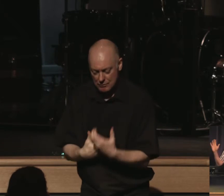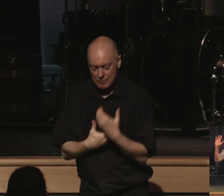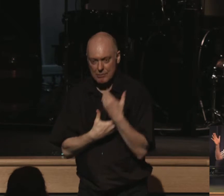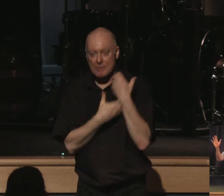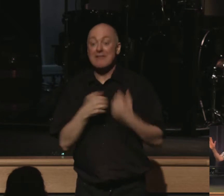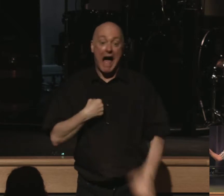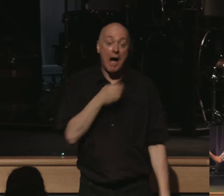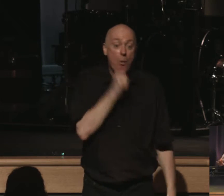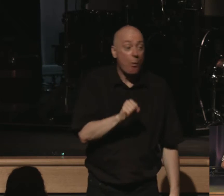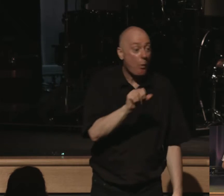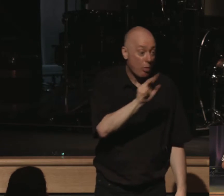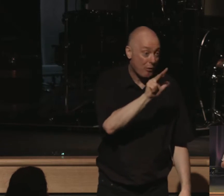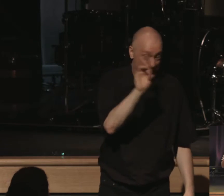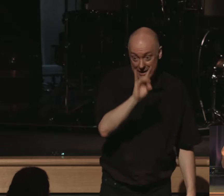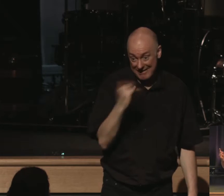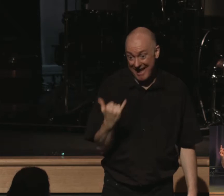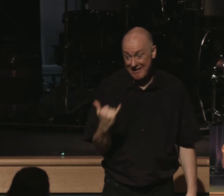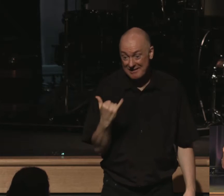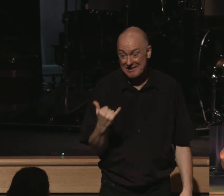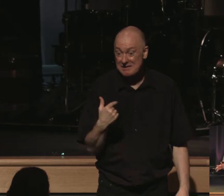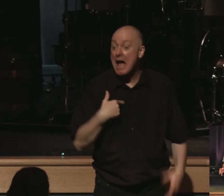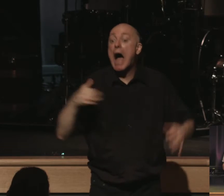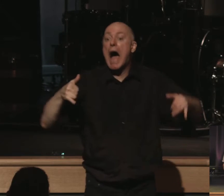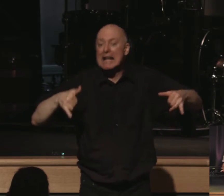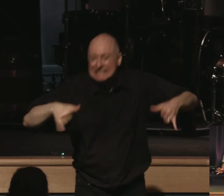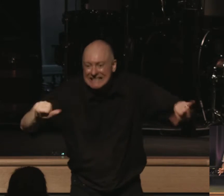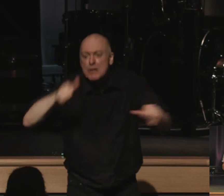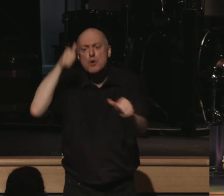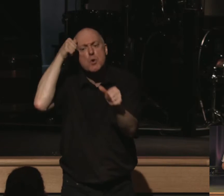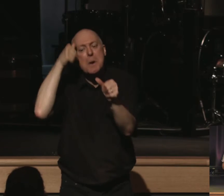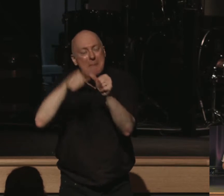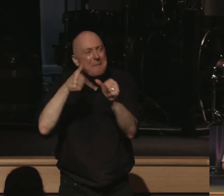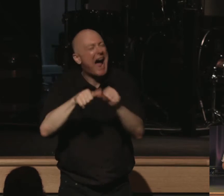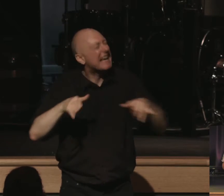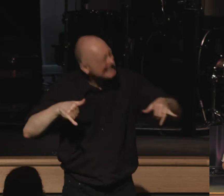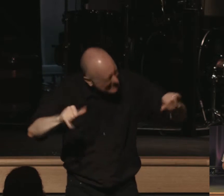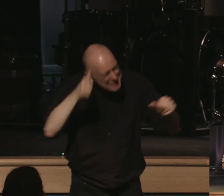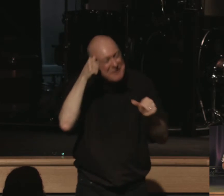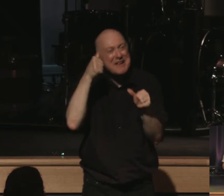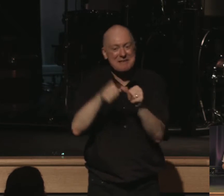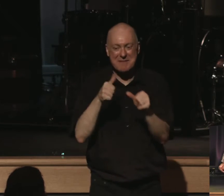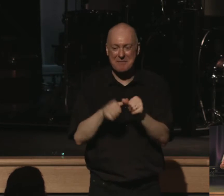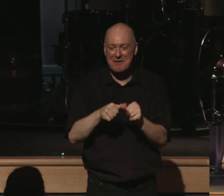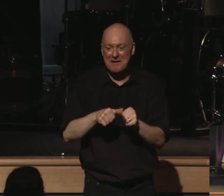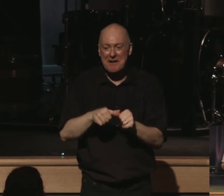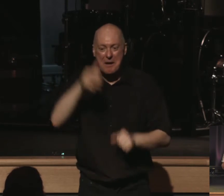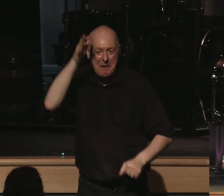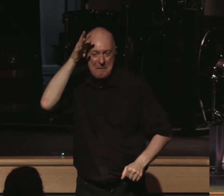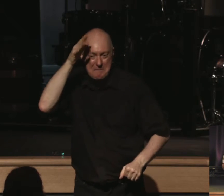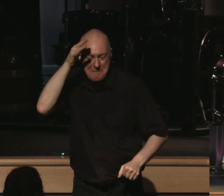I'm 38 and I honestly still remember being picked up by my dad